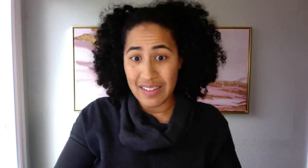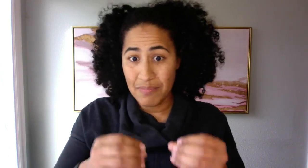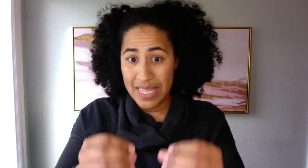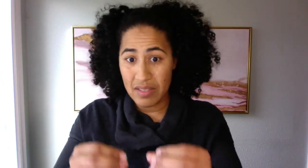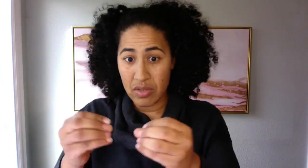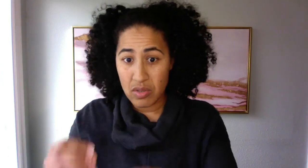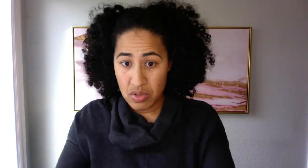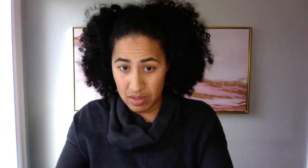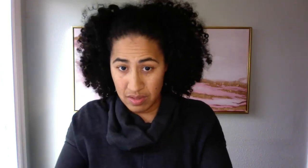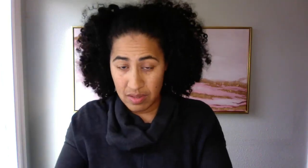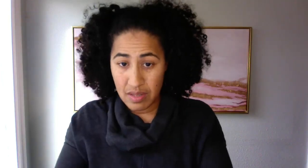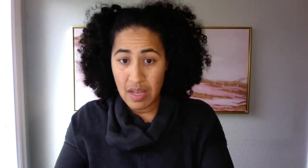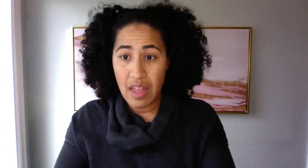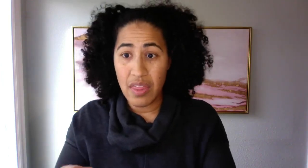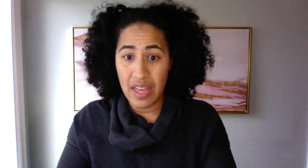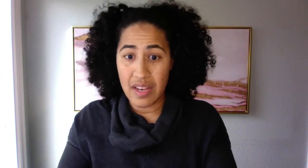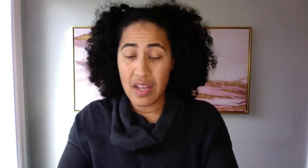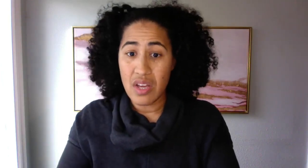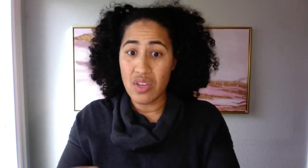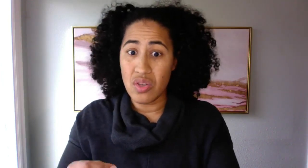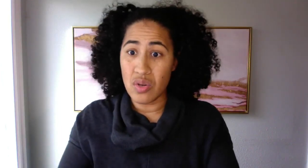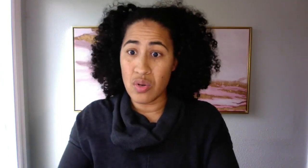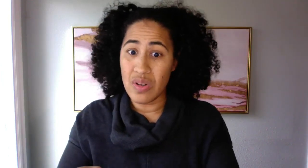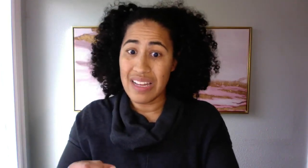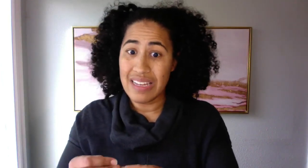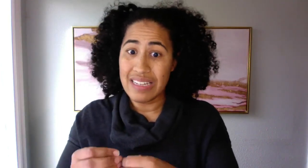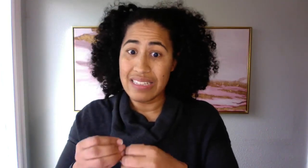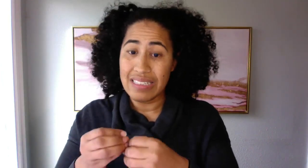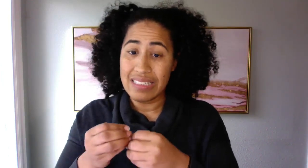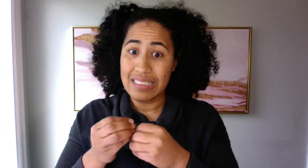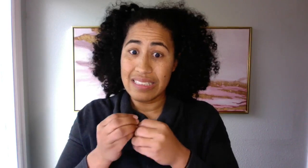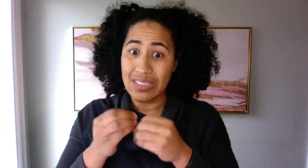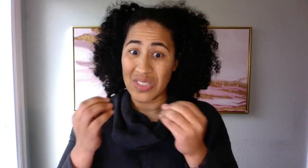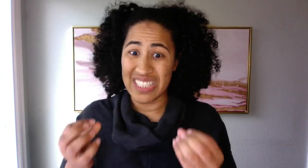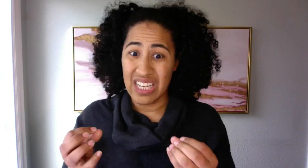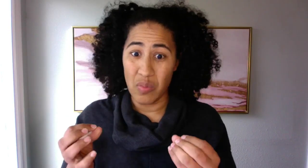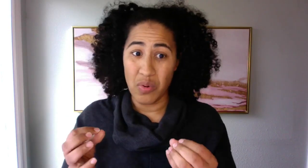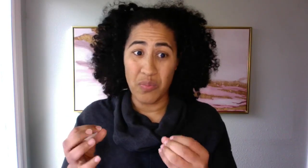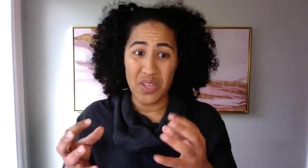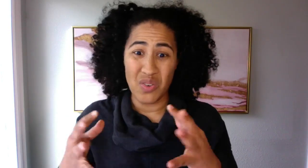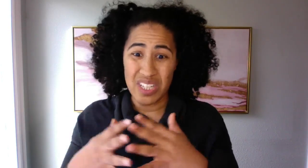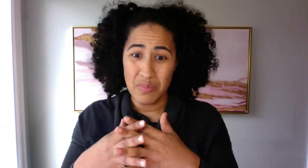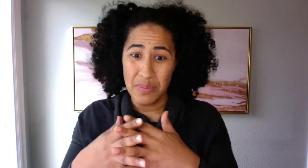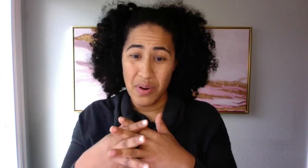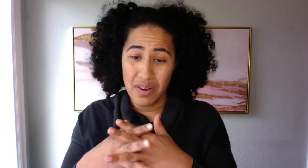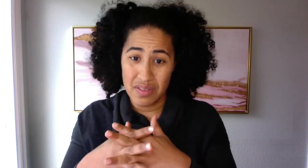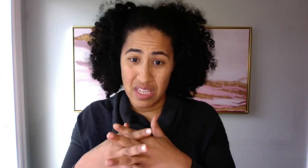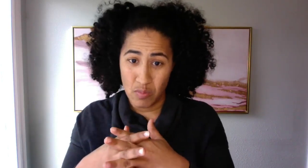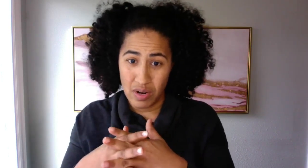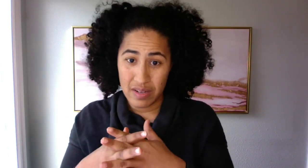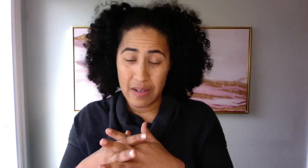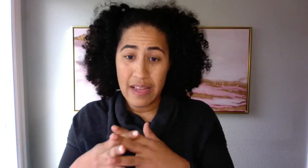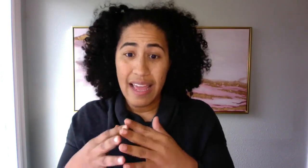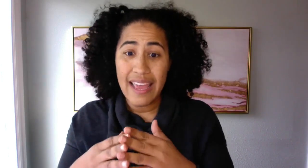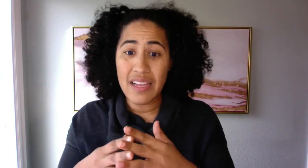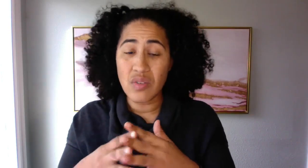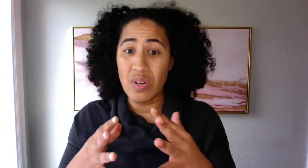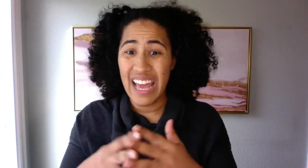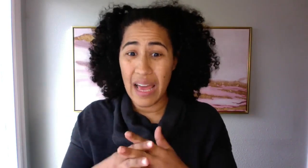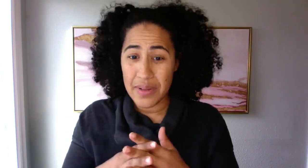make solutions, then you don't get to help. You don't get to be part of the teamwork. And what happens